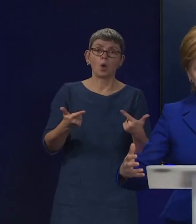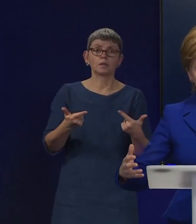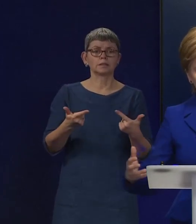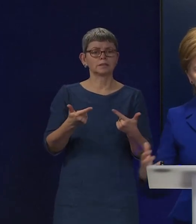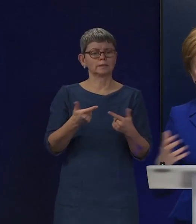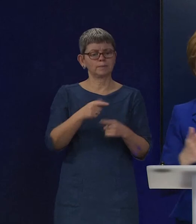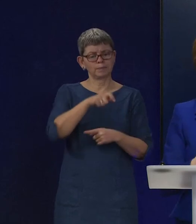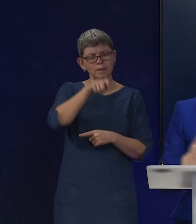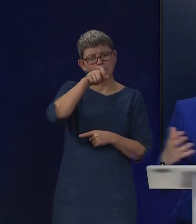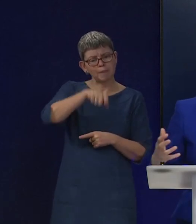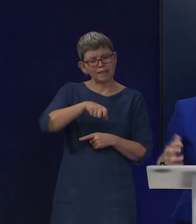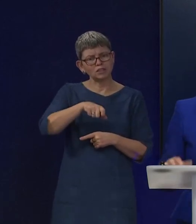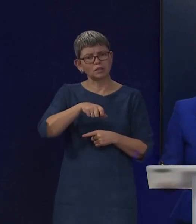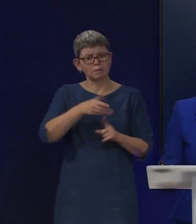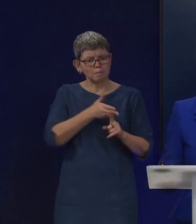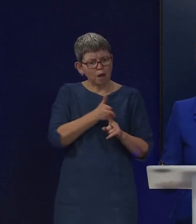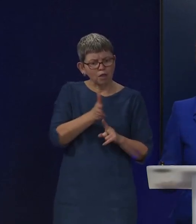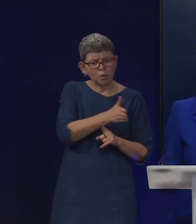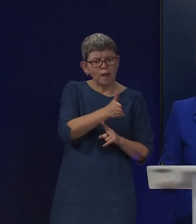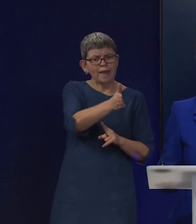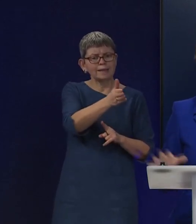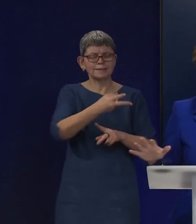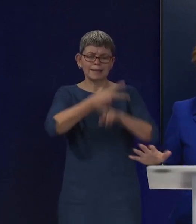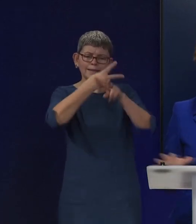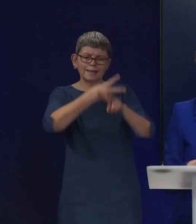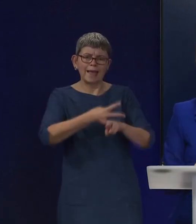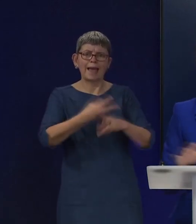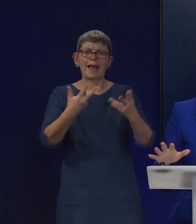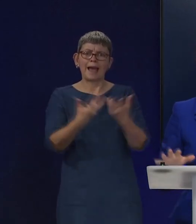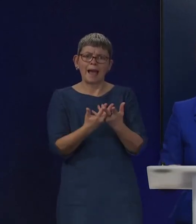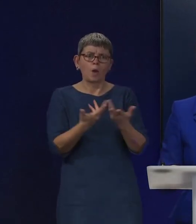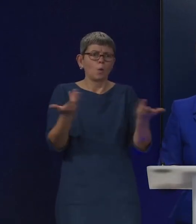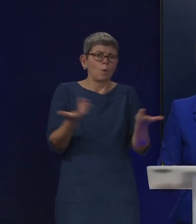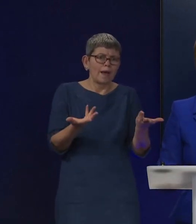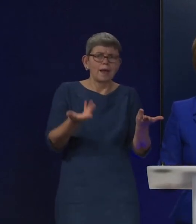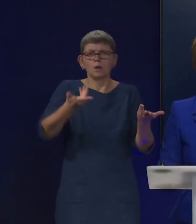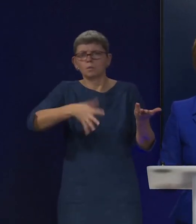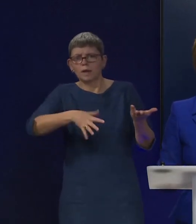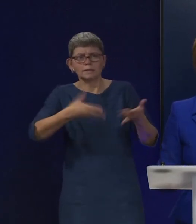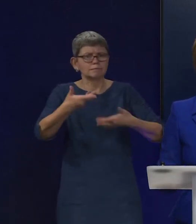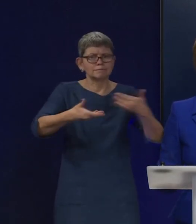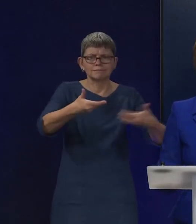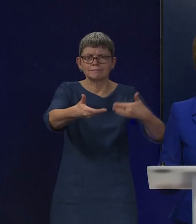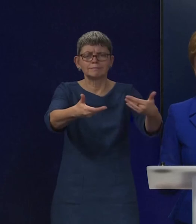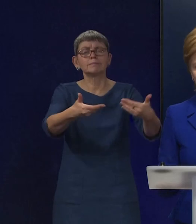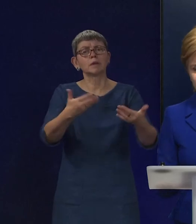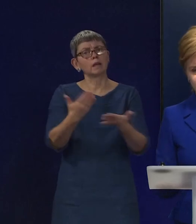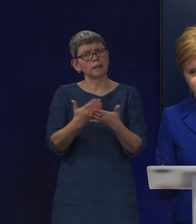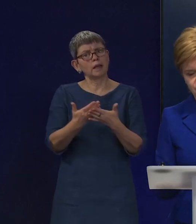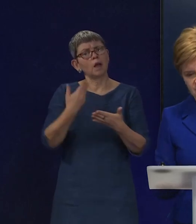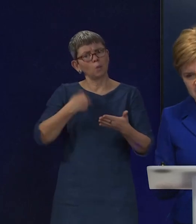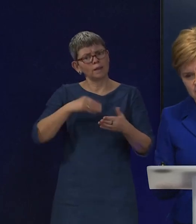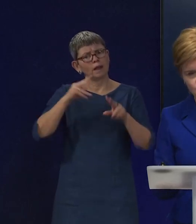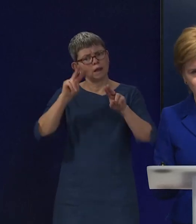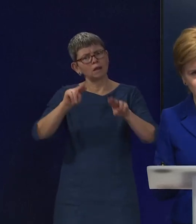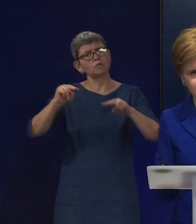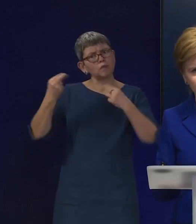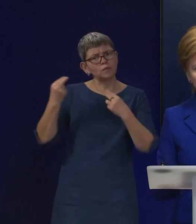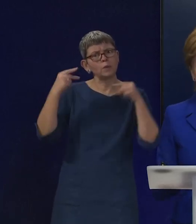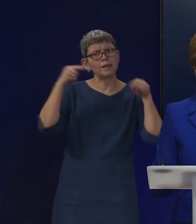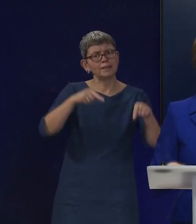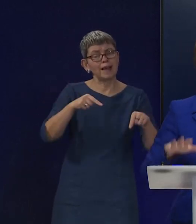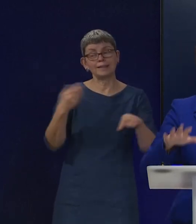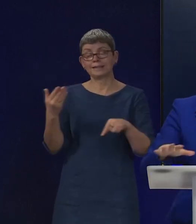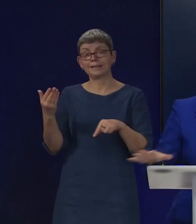pathways and how care is delivered in the NHS that is underway in Scotland and will continue. The see and treat,